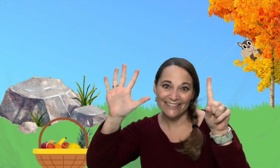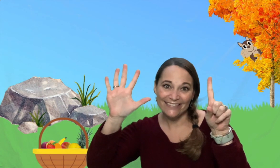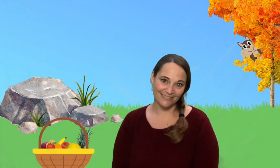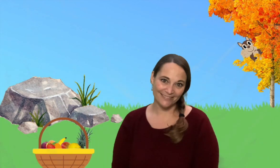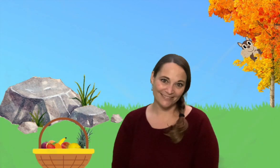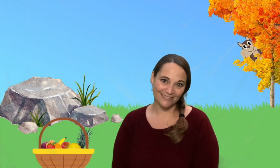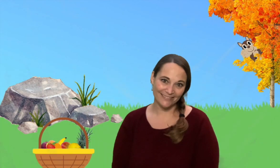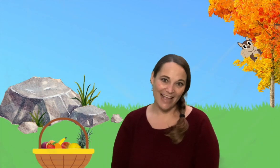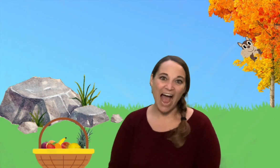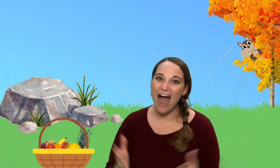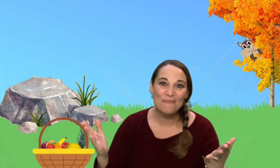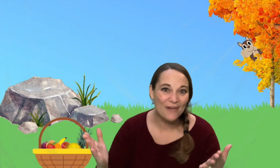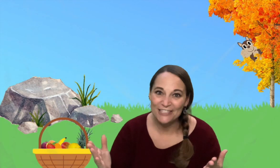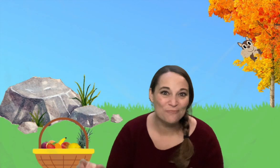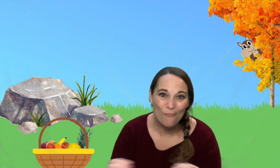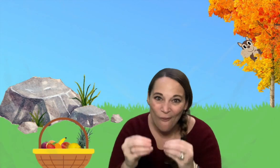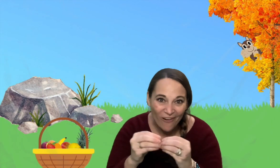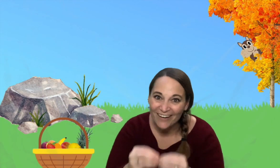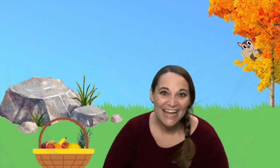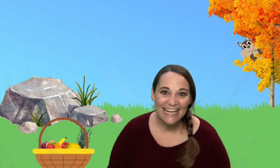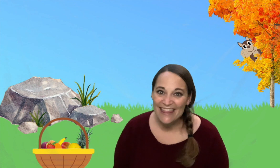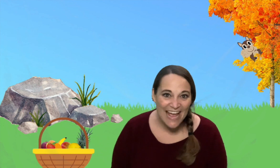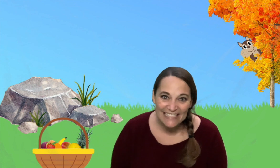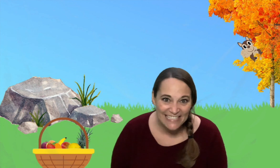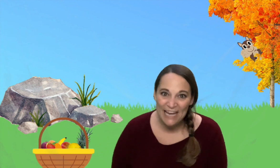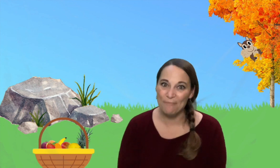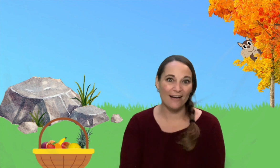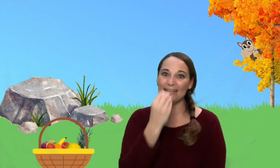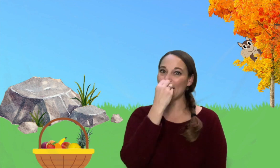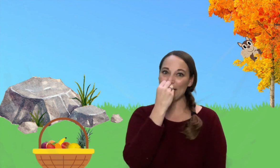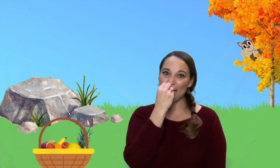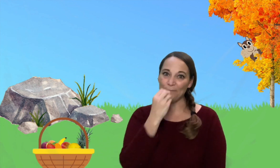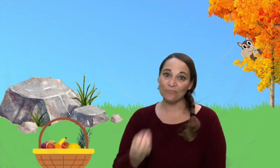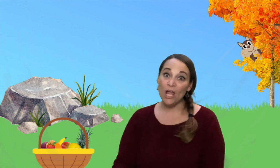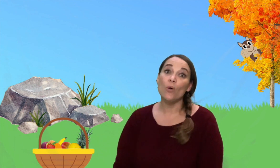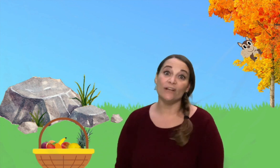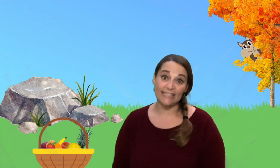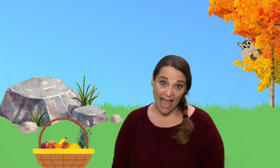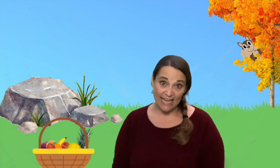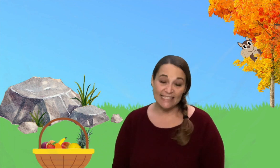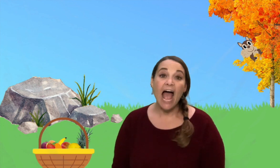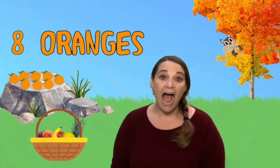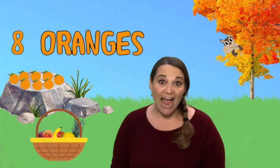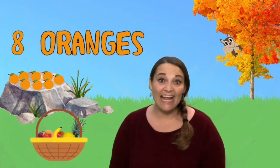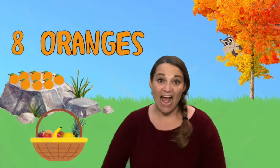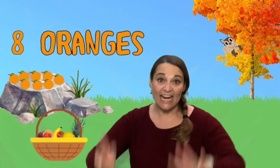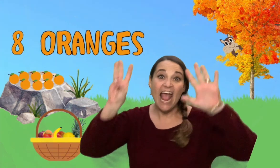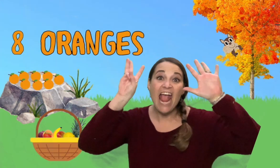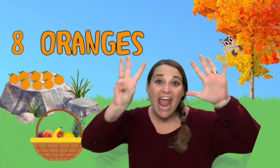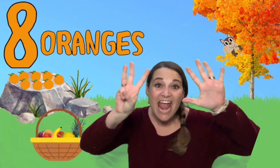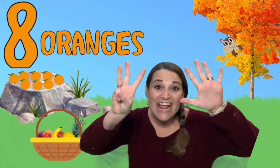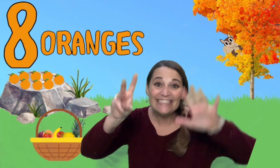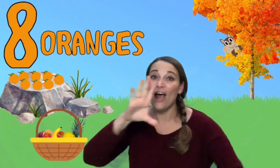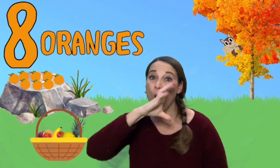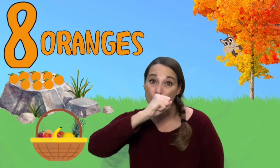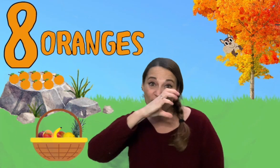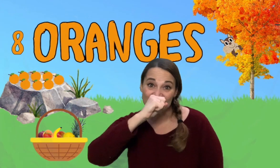How much more can that chipmunk eat? Well, next, I got eight oranges.